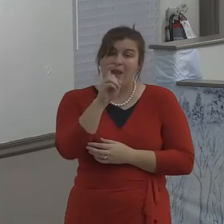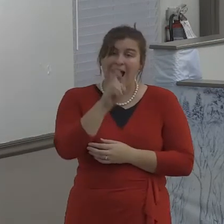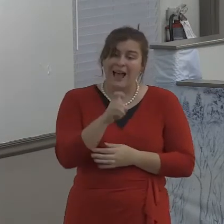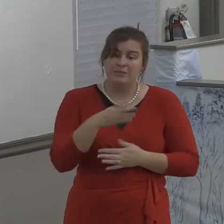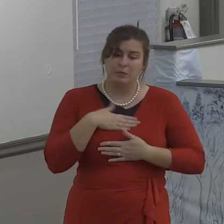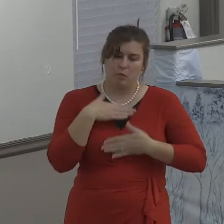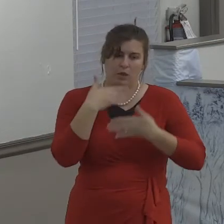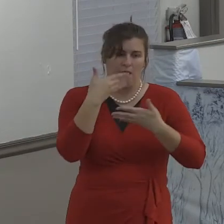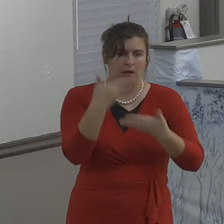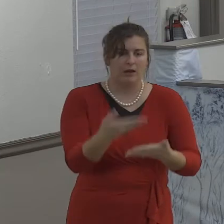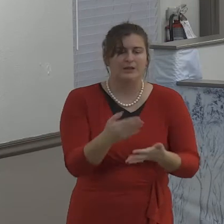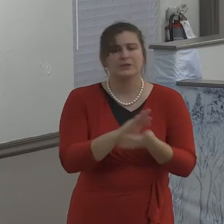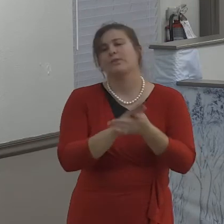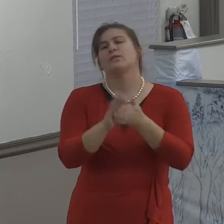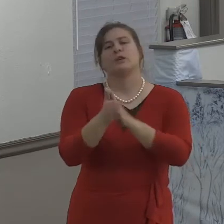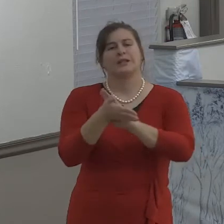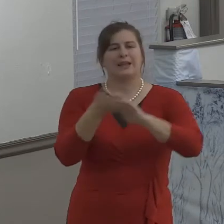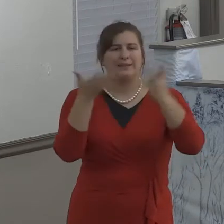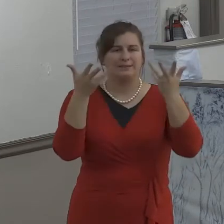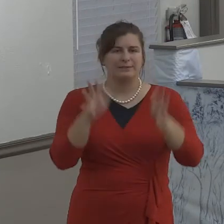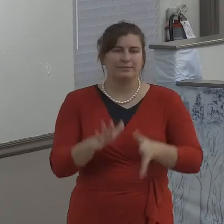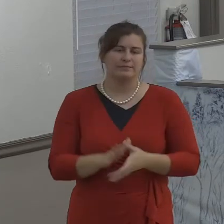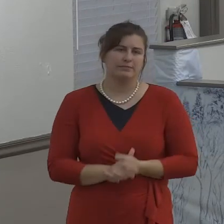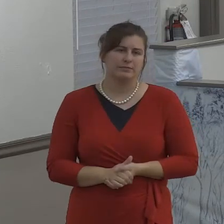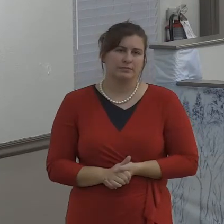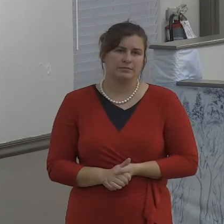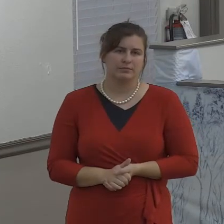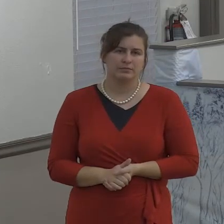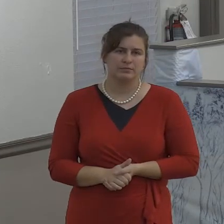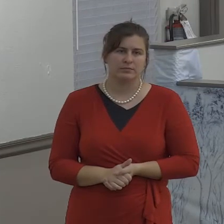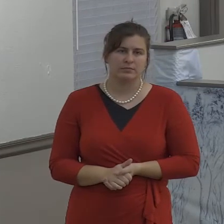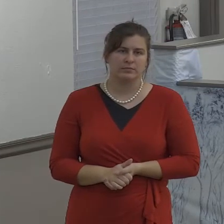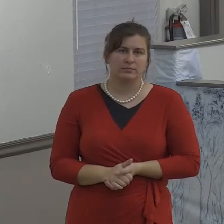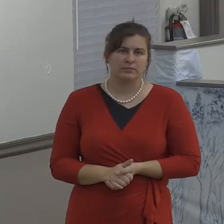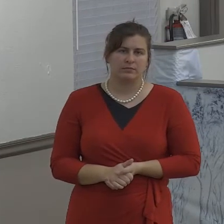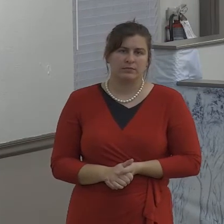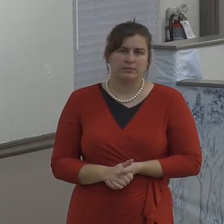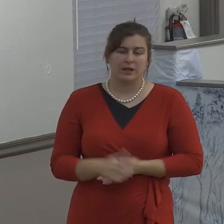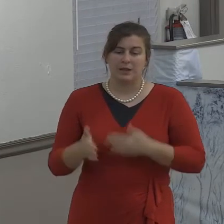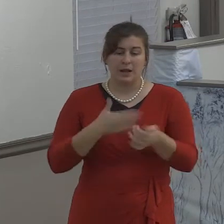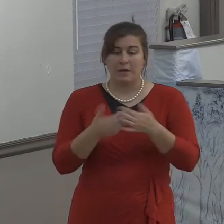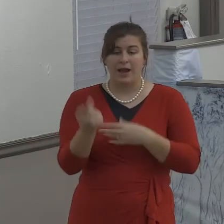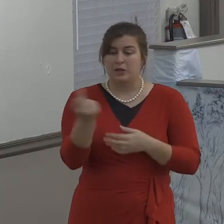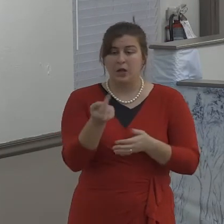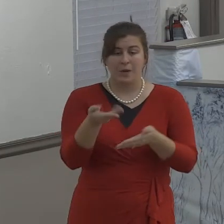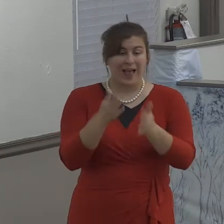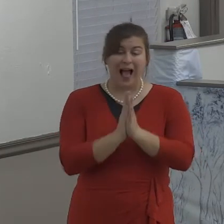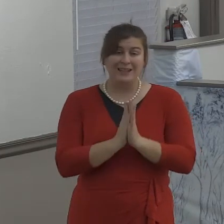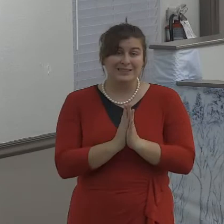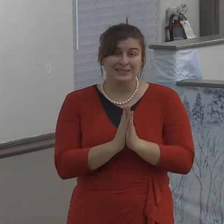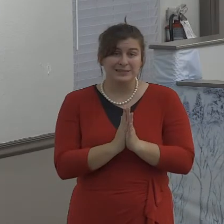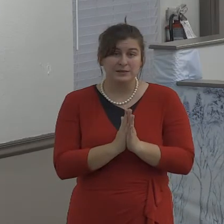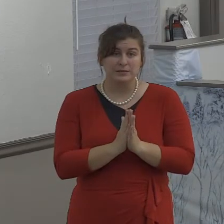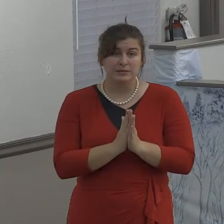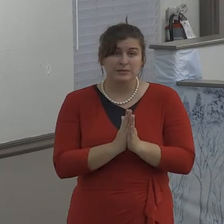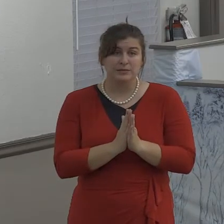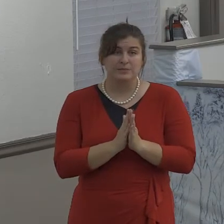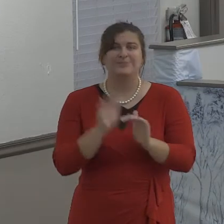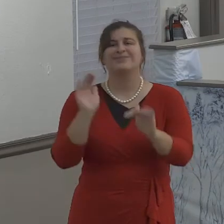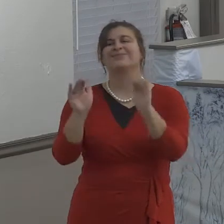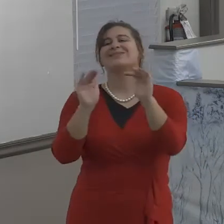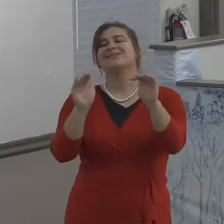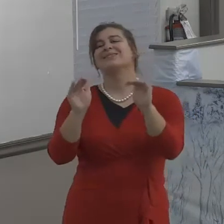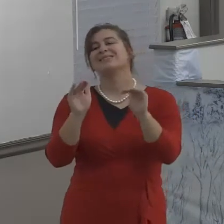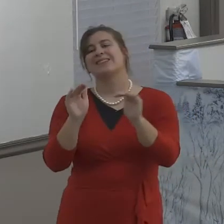See we are trying to our lives are a constant endeavor to be conformed to the image